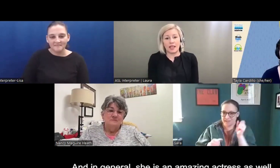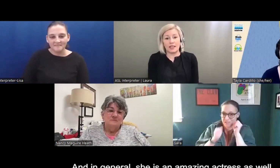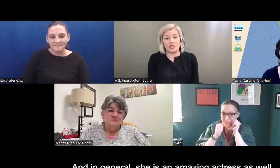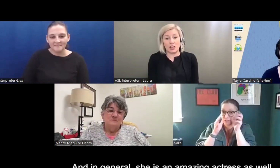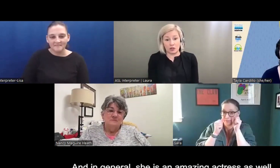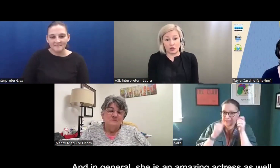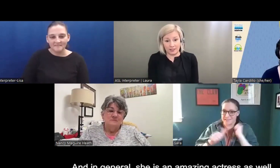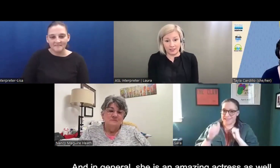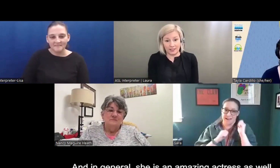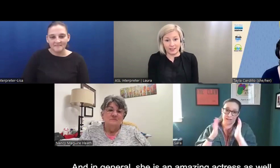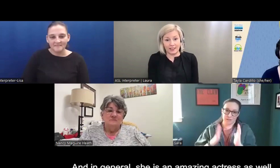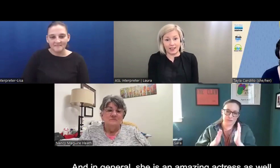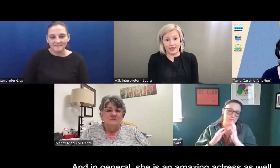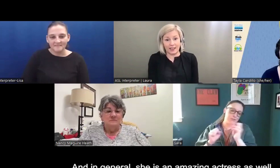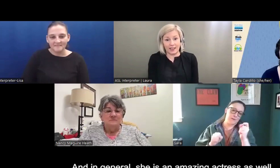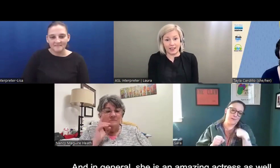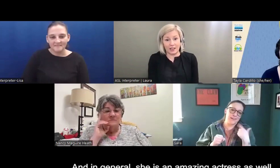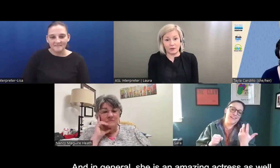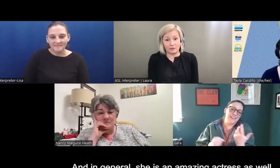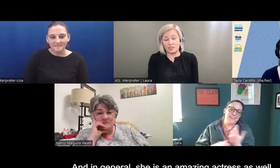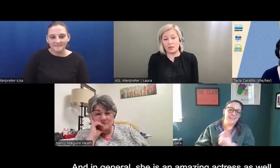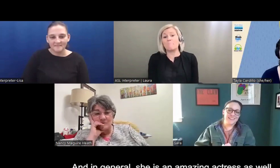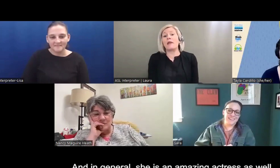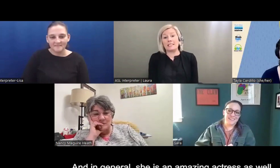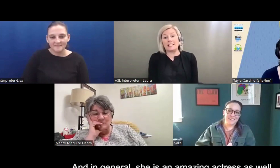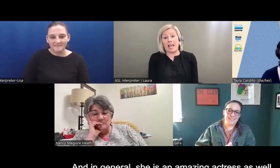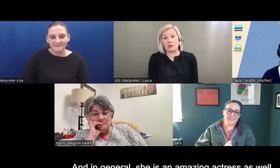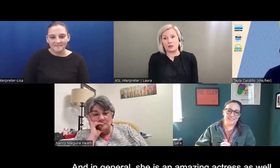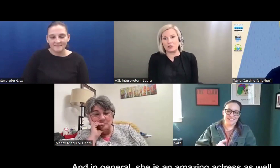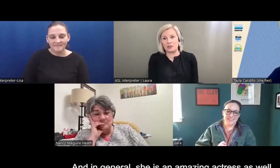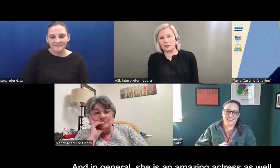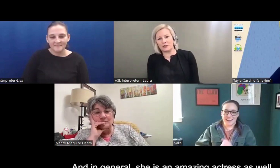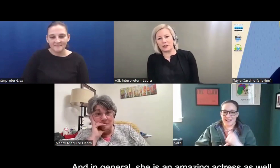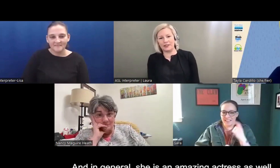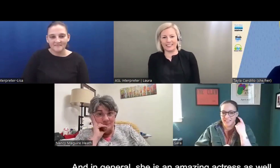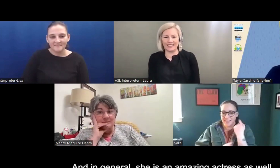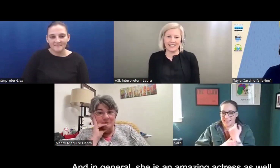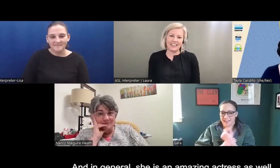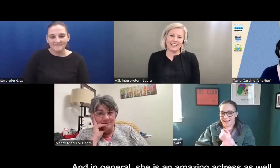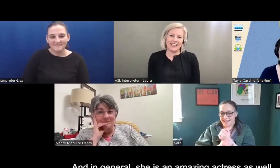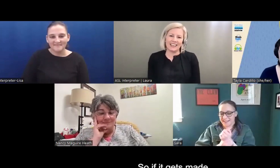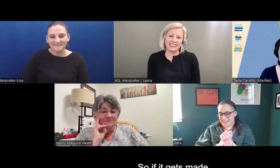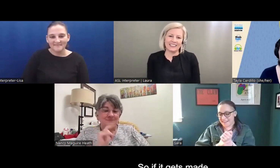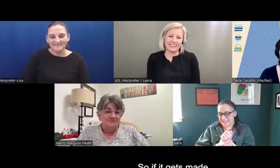And in general, um, she's an amazing actress too. So,